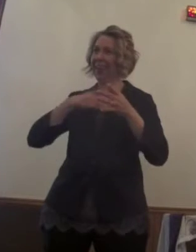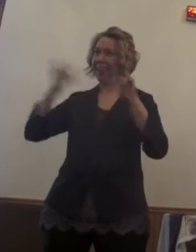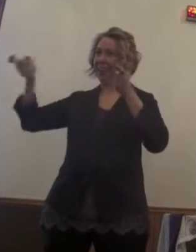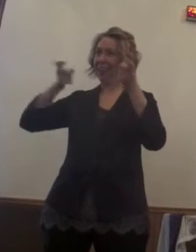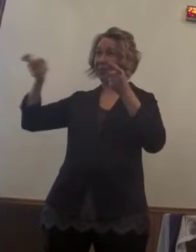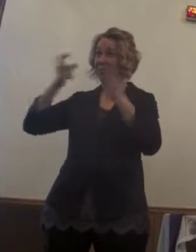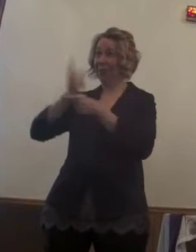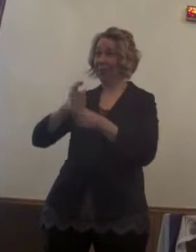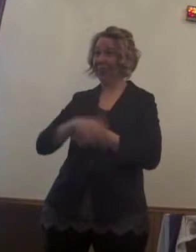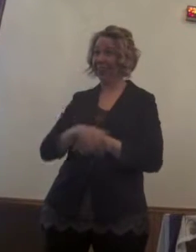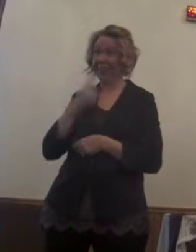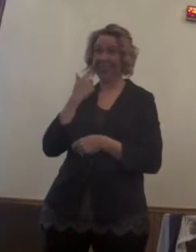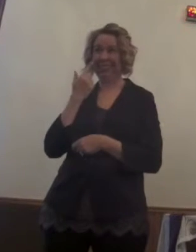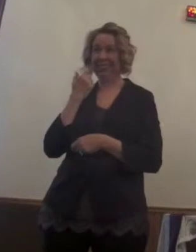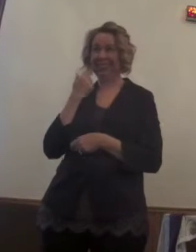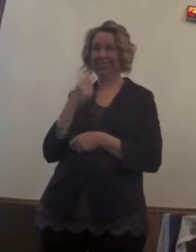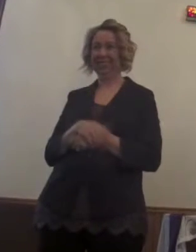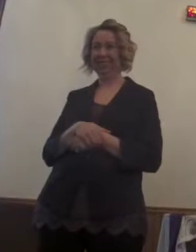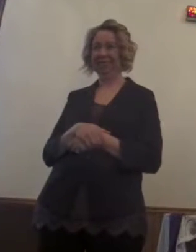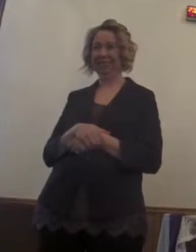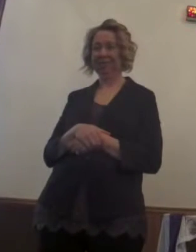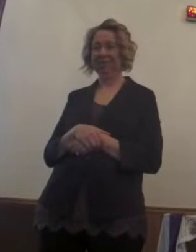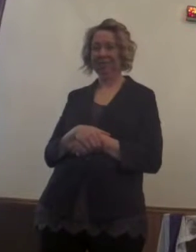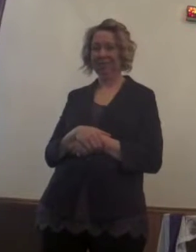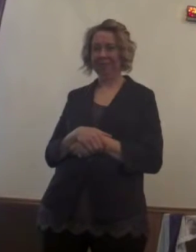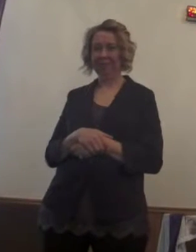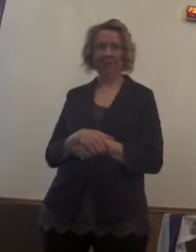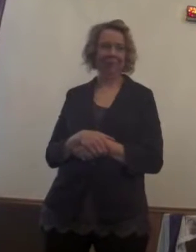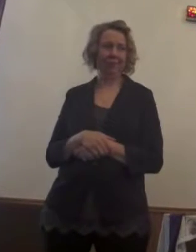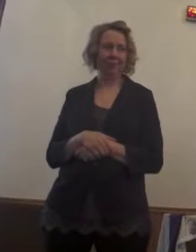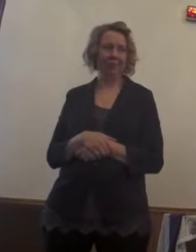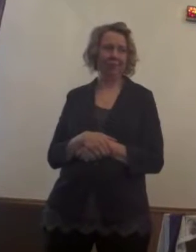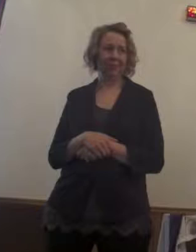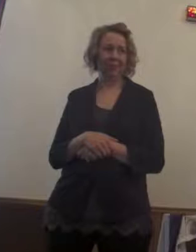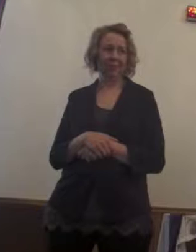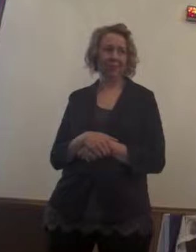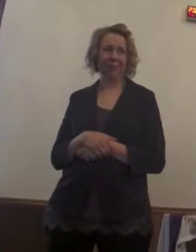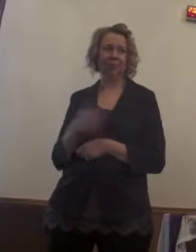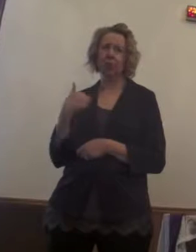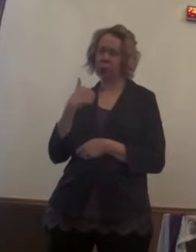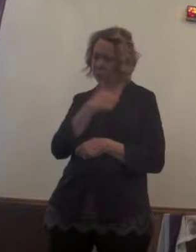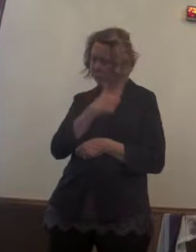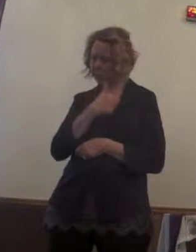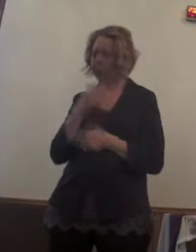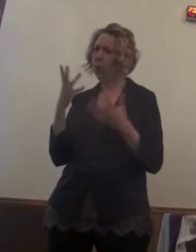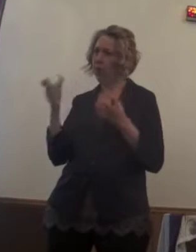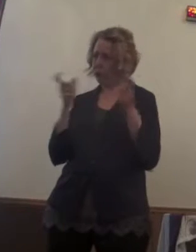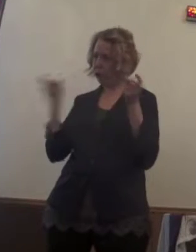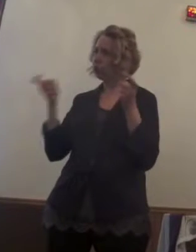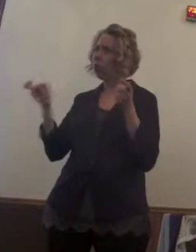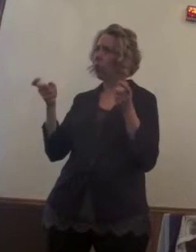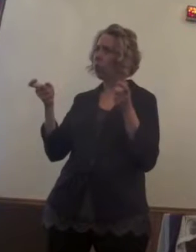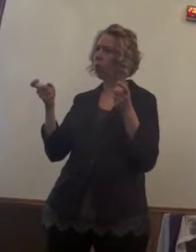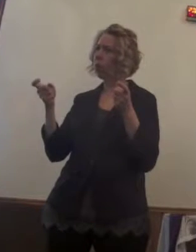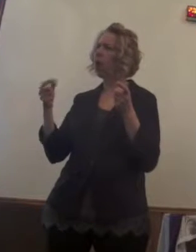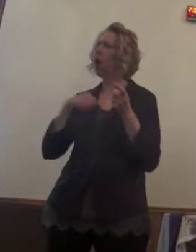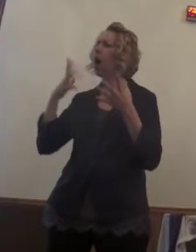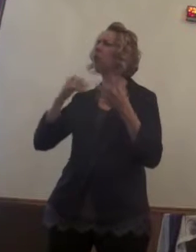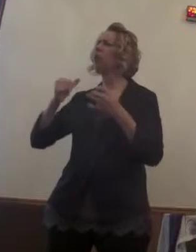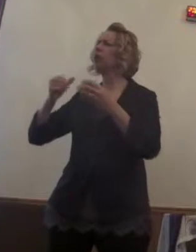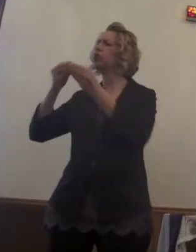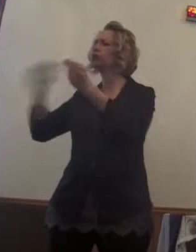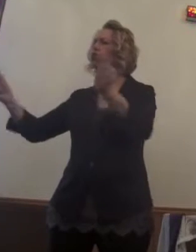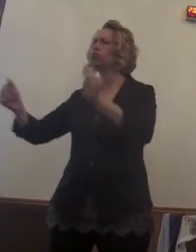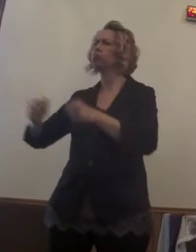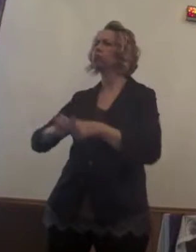Our regrets in life repeatedly demonstrate the fact that we do desire to be in charge and that we desire that fear and that love and